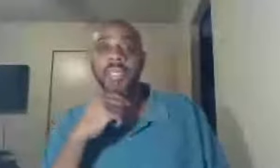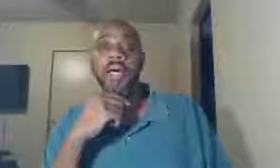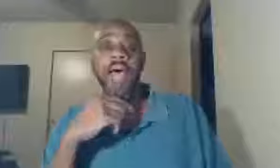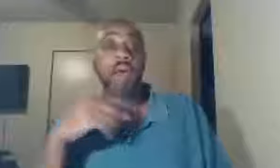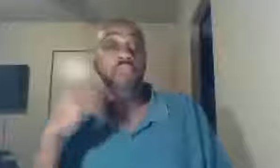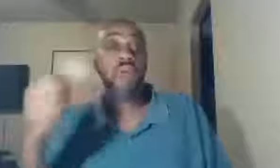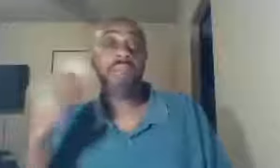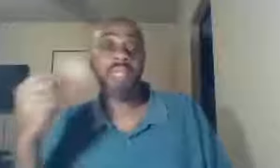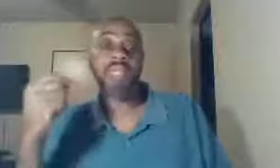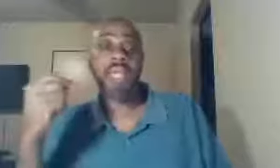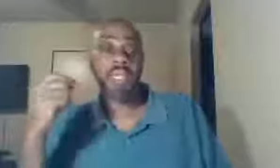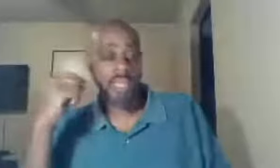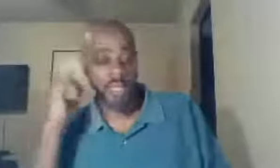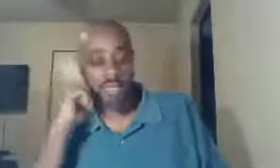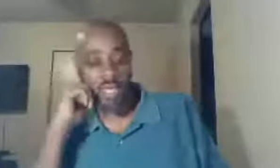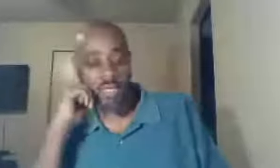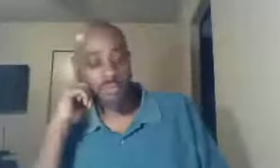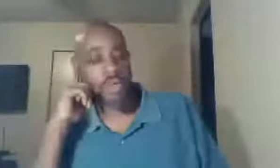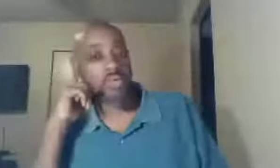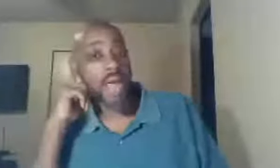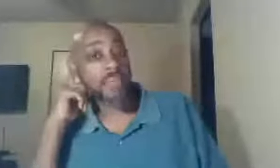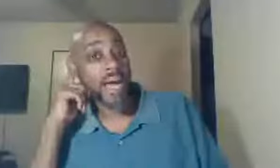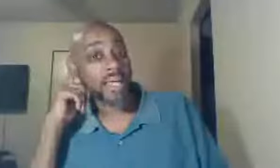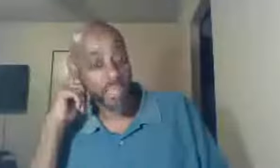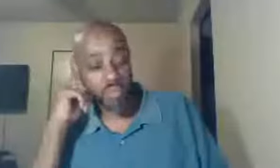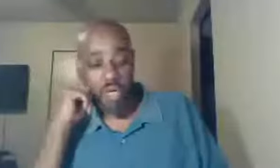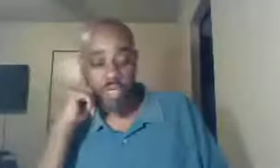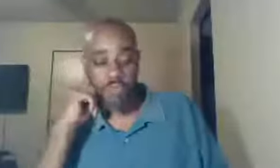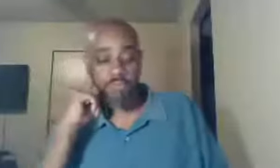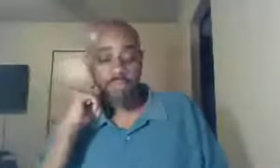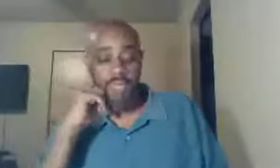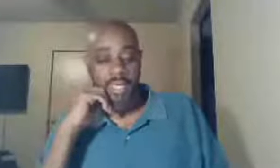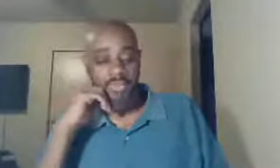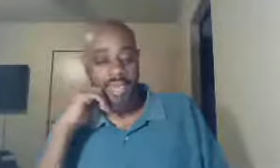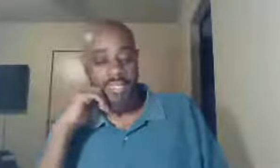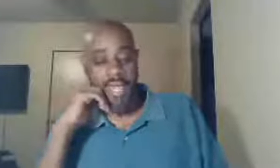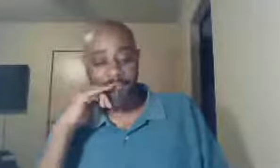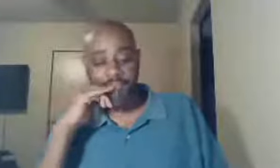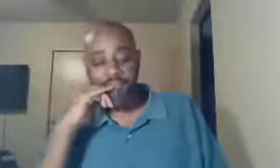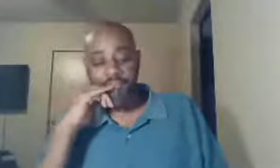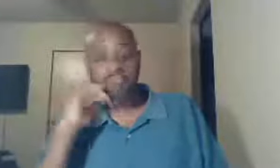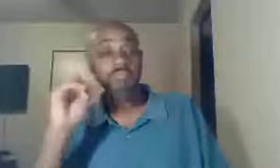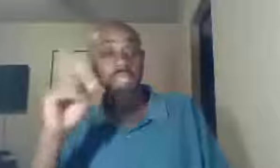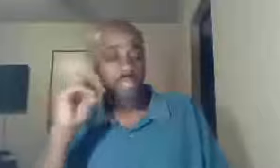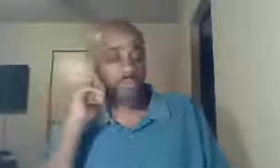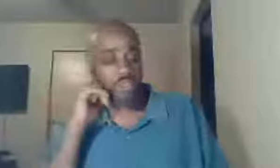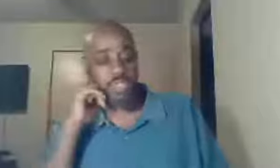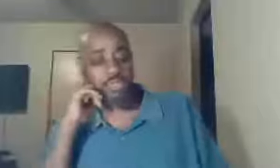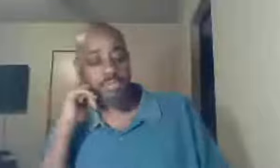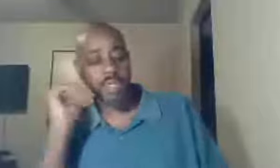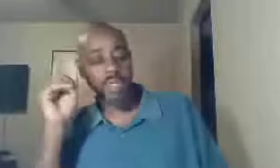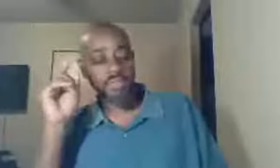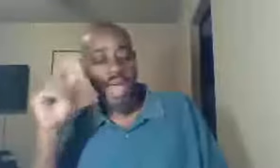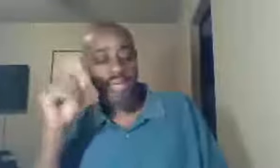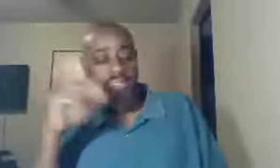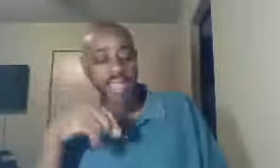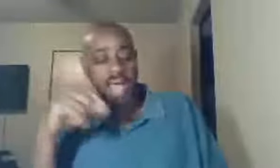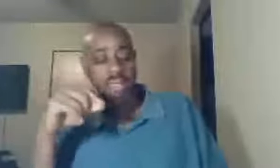how prominent, a rabbi, he was, in that time, in the first century, that is not,